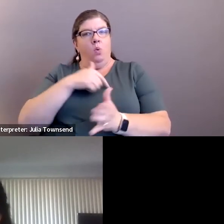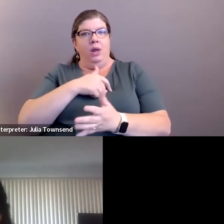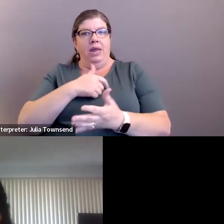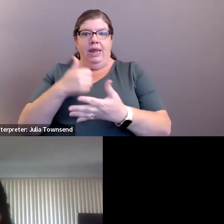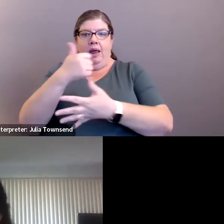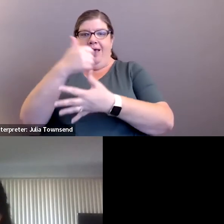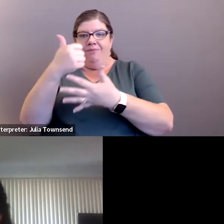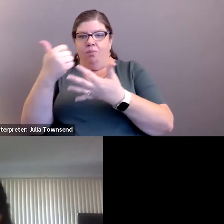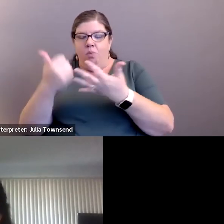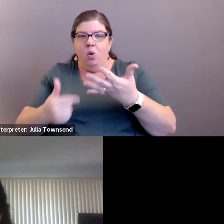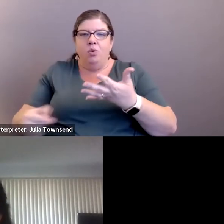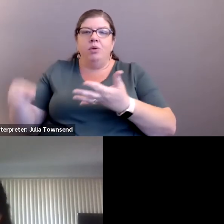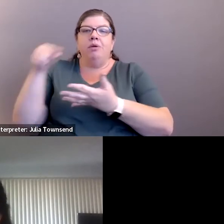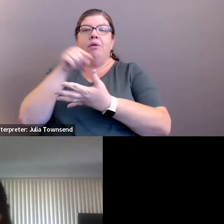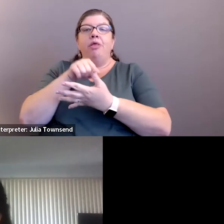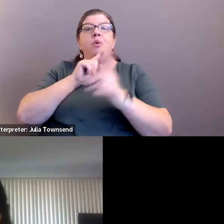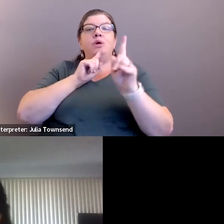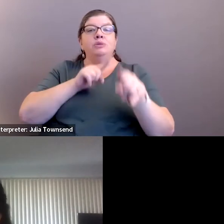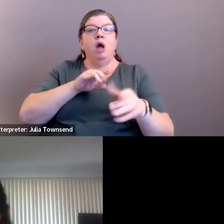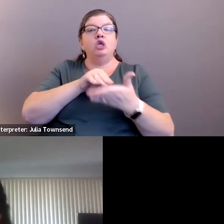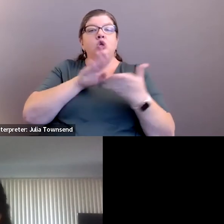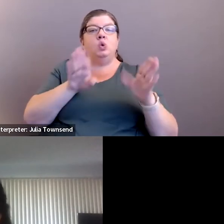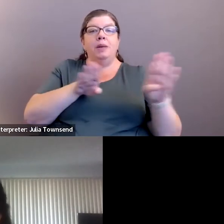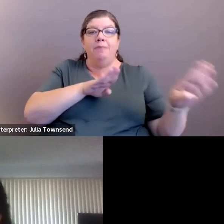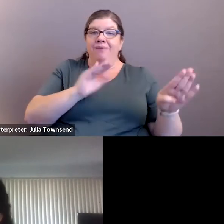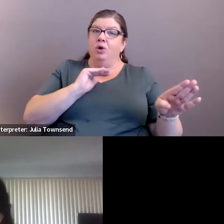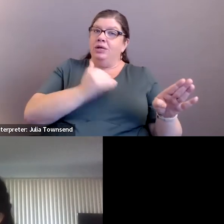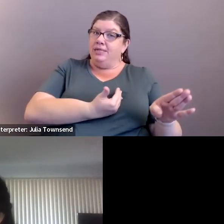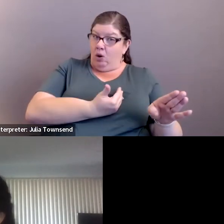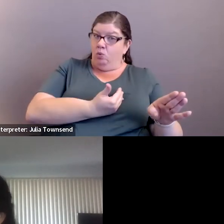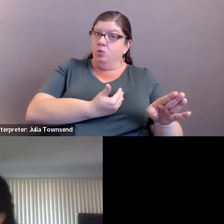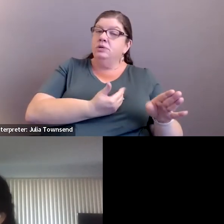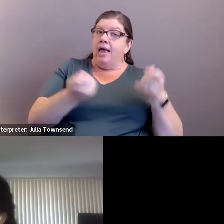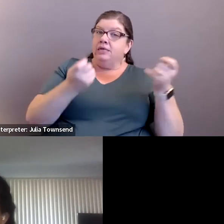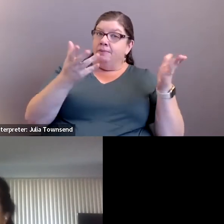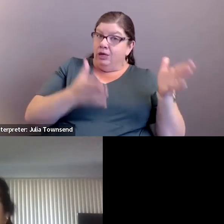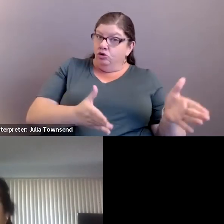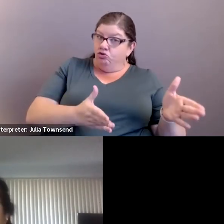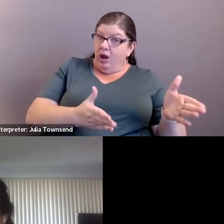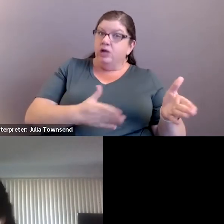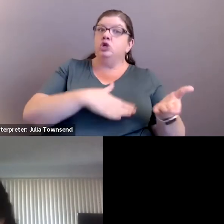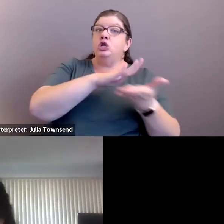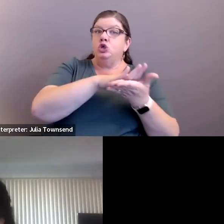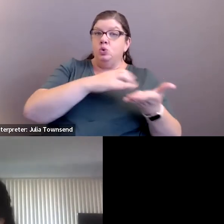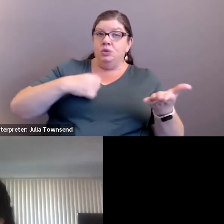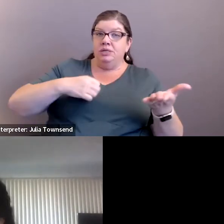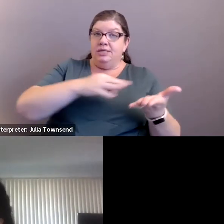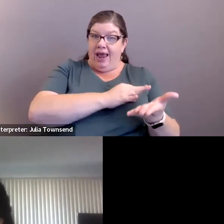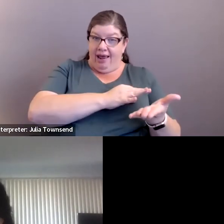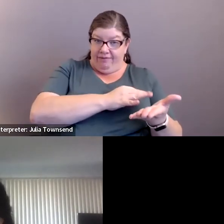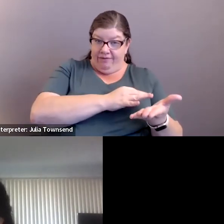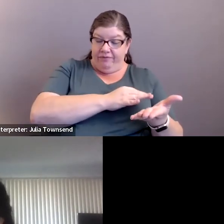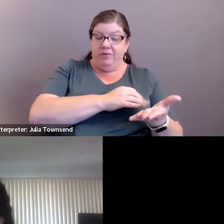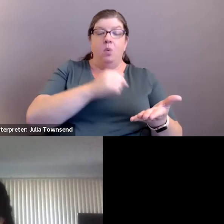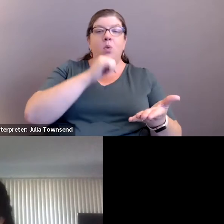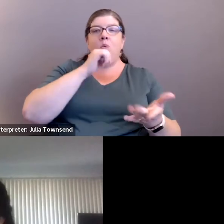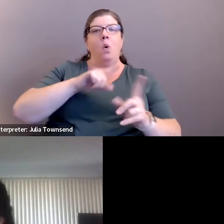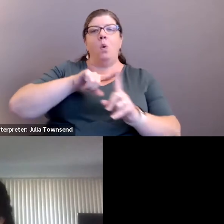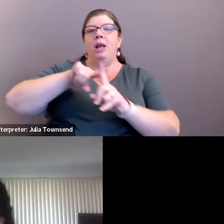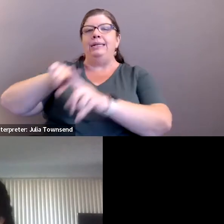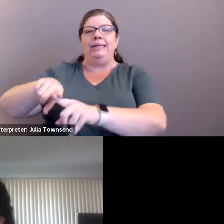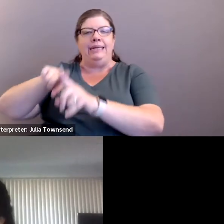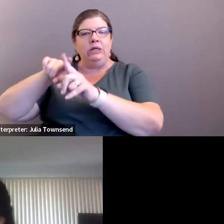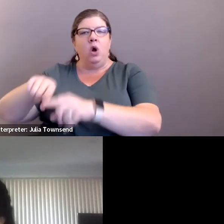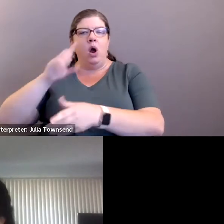prioritized the response to student behaviors as ours to have as administrators and school staff, that we will not lean